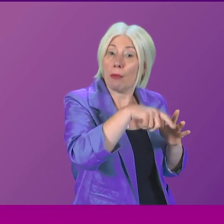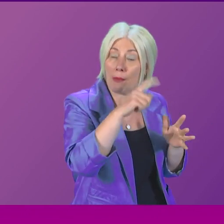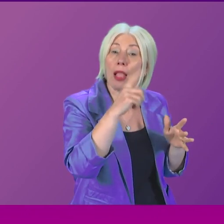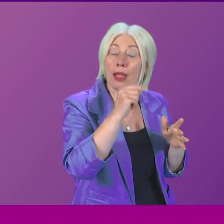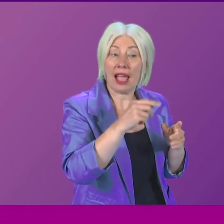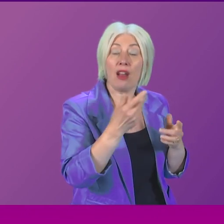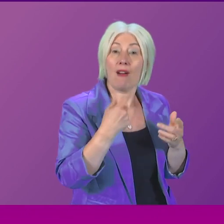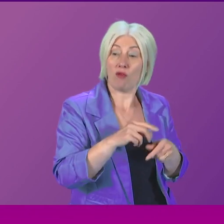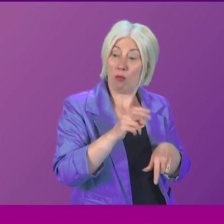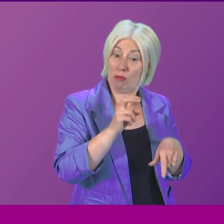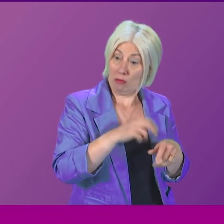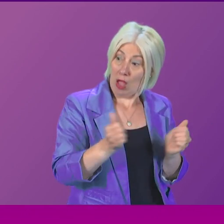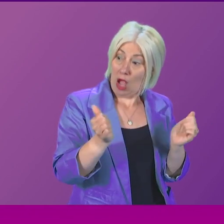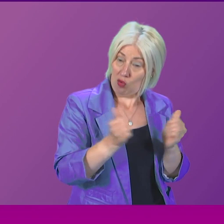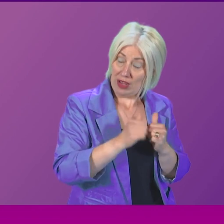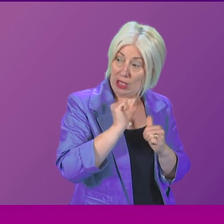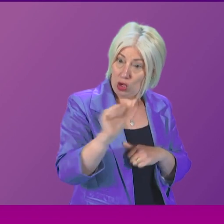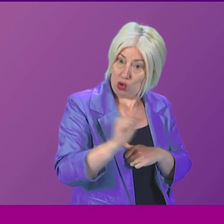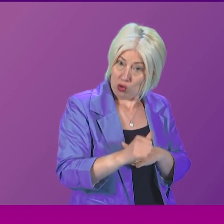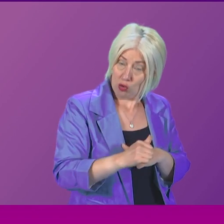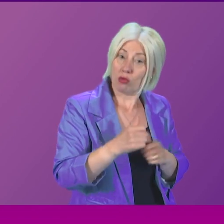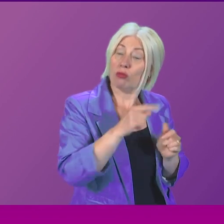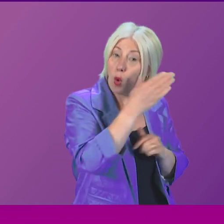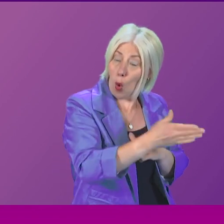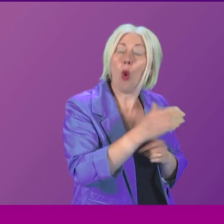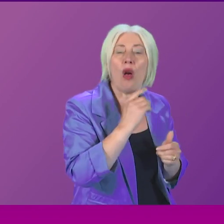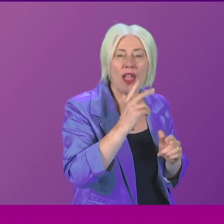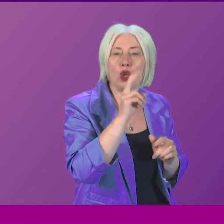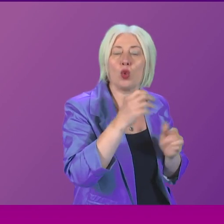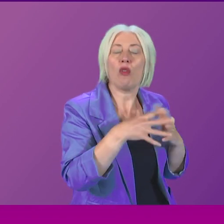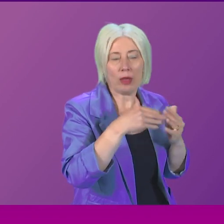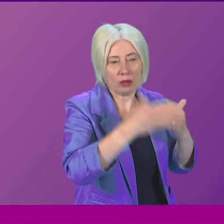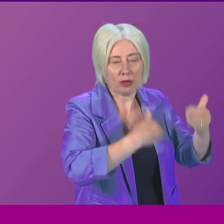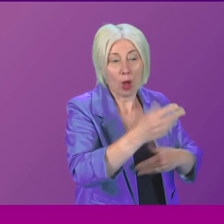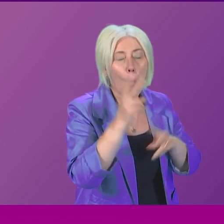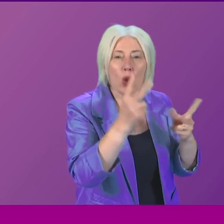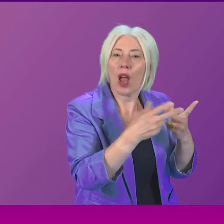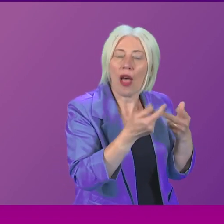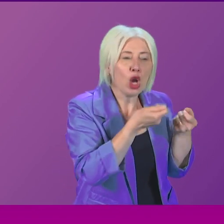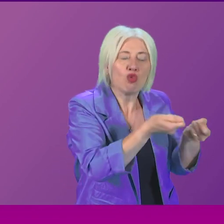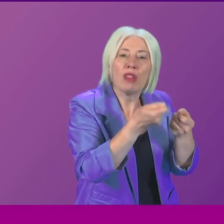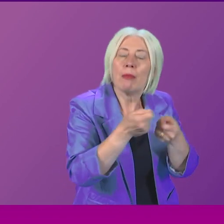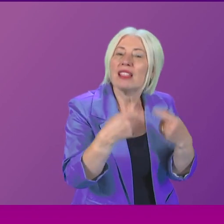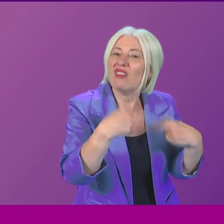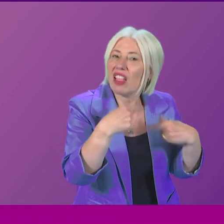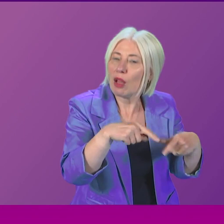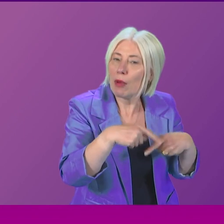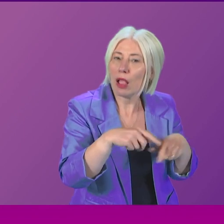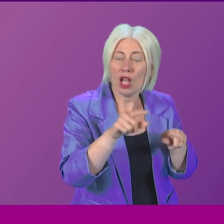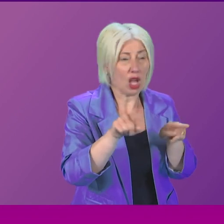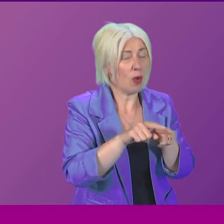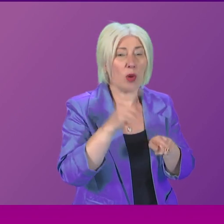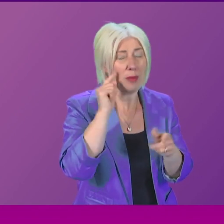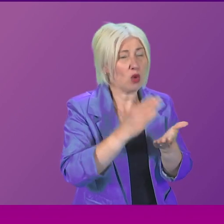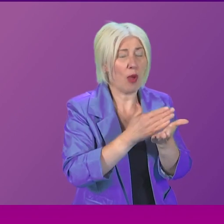their clinician deciding upon the course of treatment. So we are making progress around some of the treatments that are available. But I will look into the issue around transparency